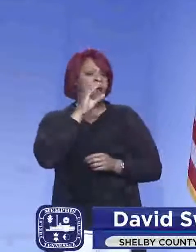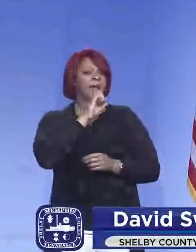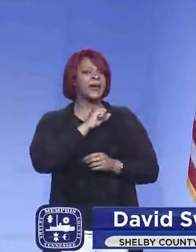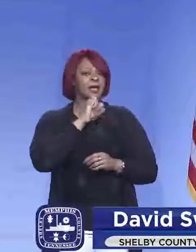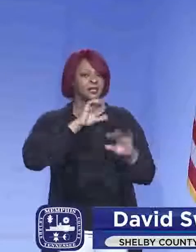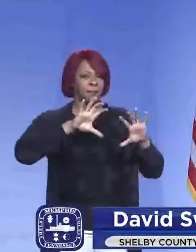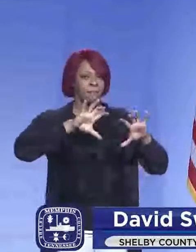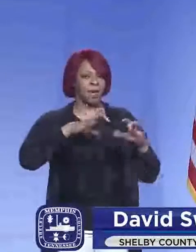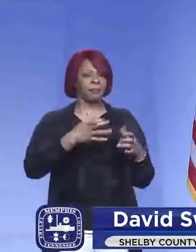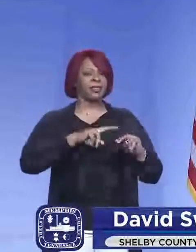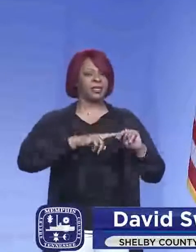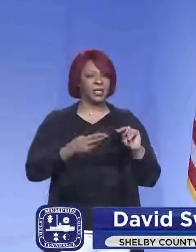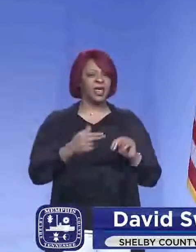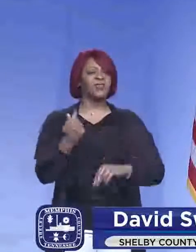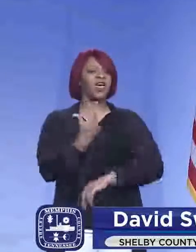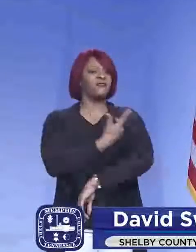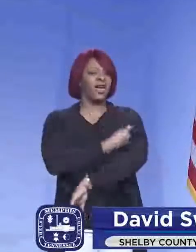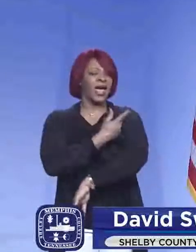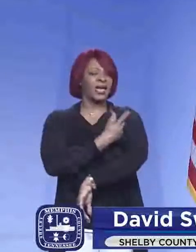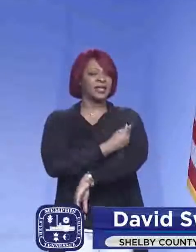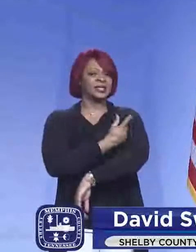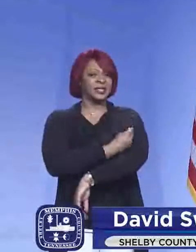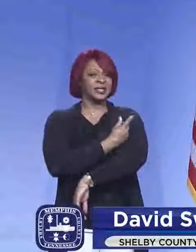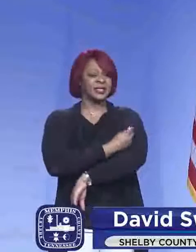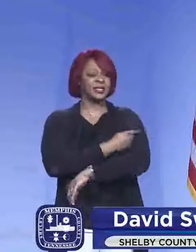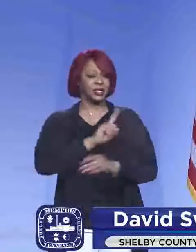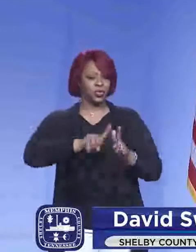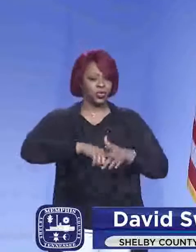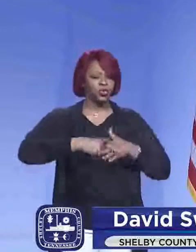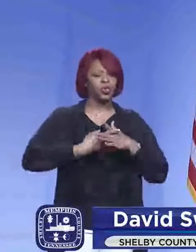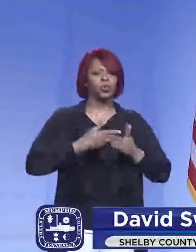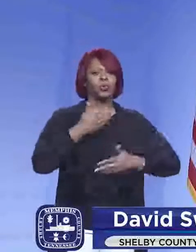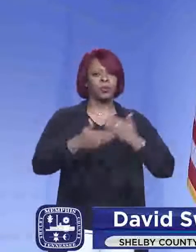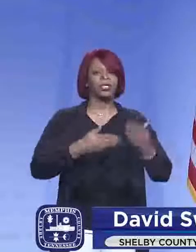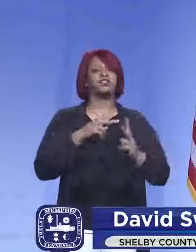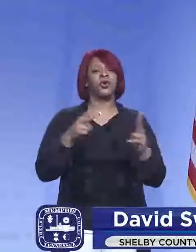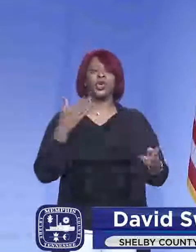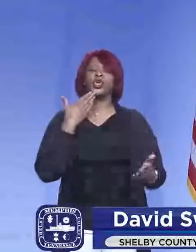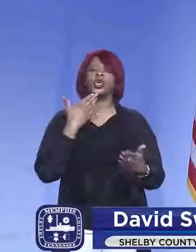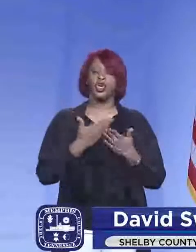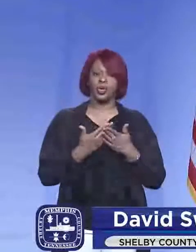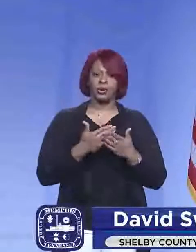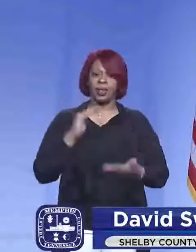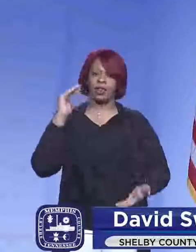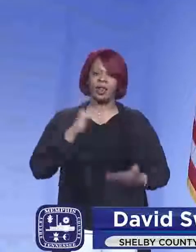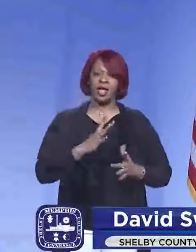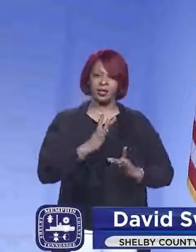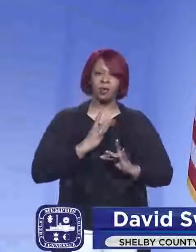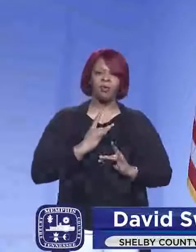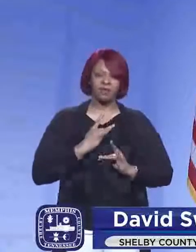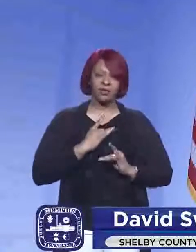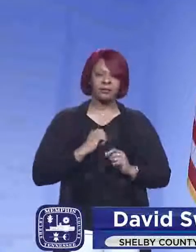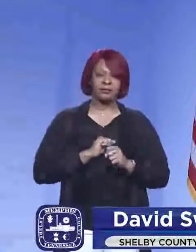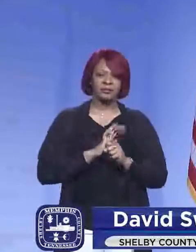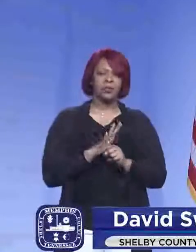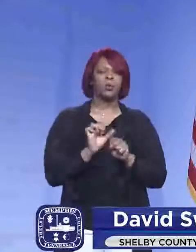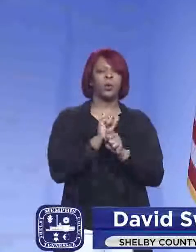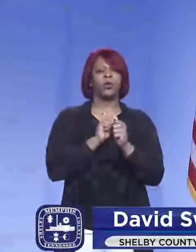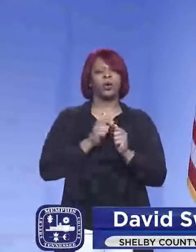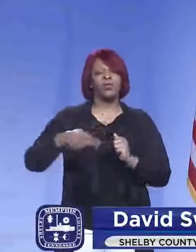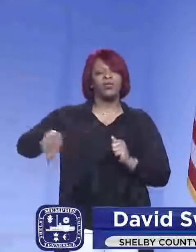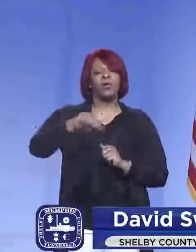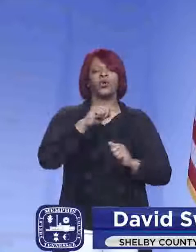population. And the vaccine penetration into the nursing homes has been very good. We continue to work with all of those